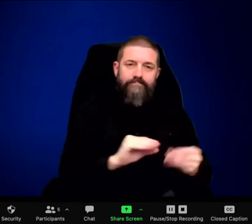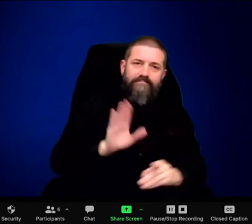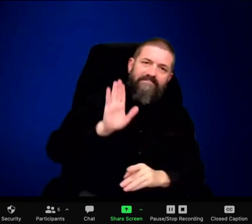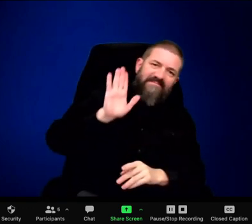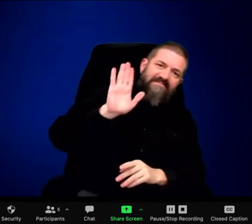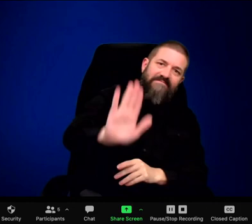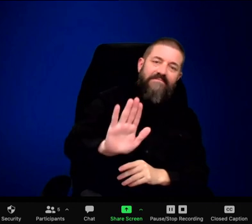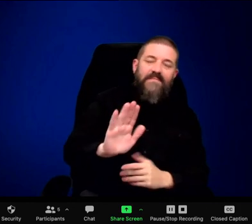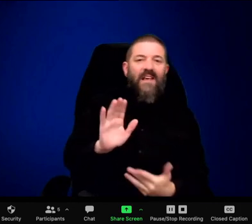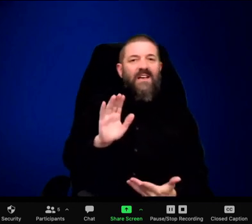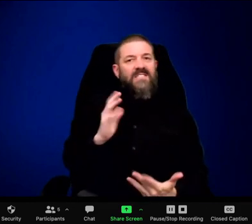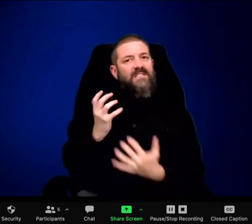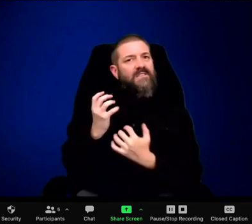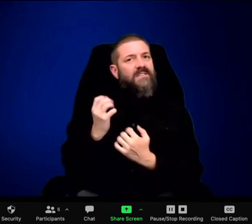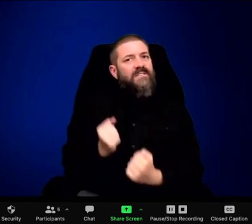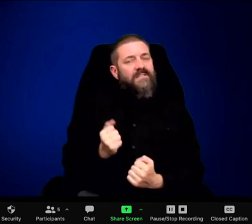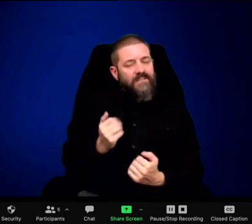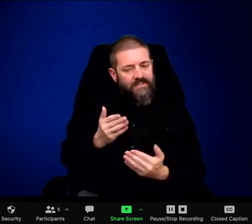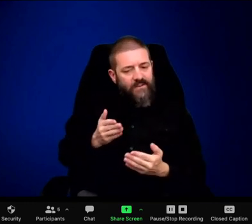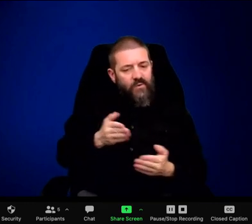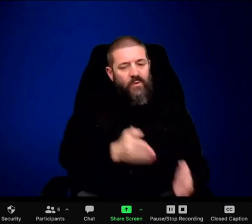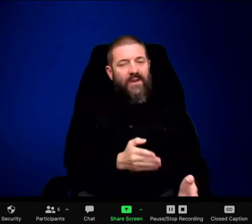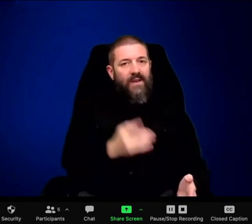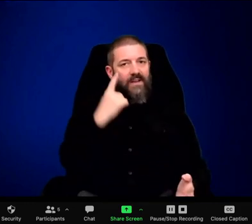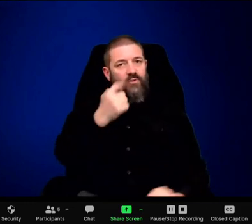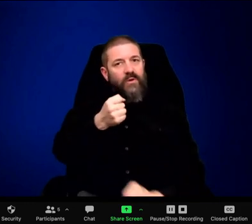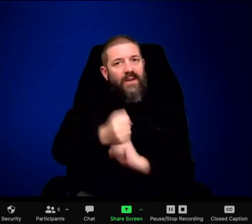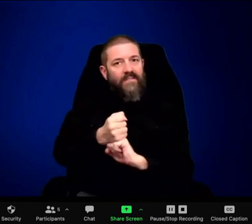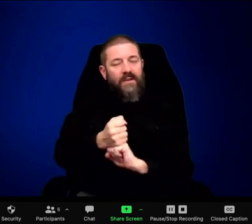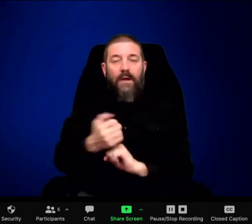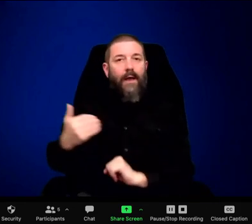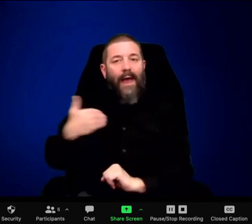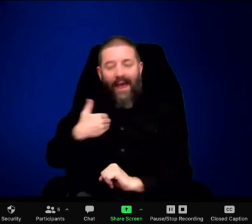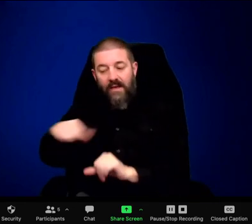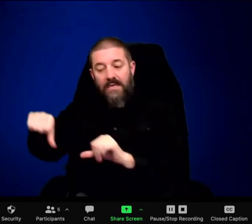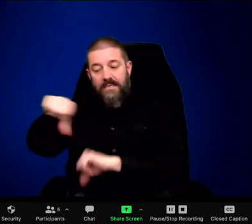And it was actually, which one was it?